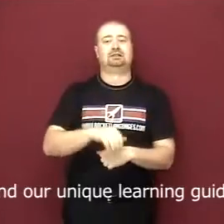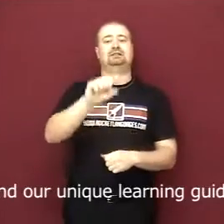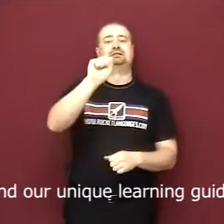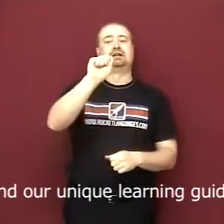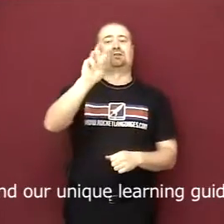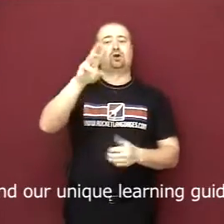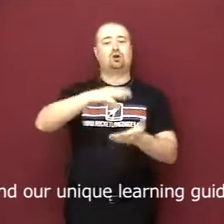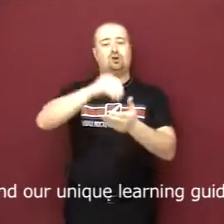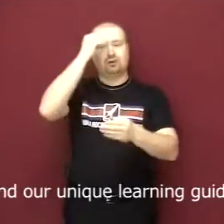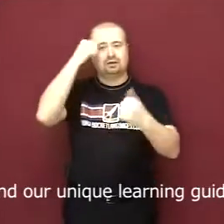unique learning guide.